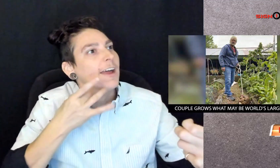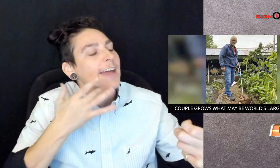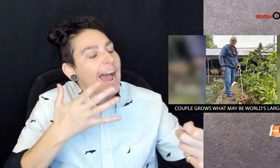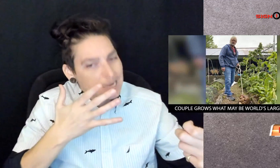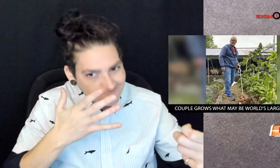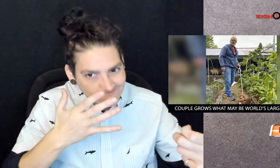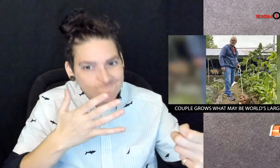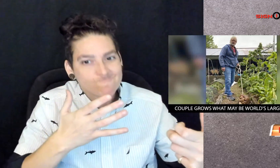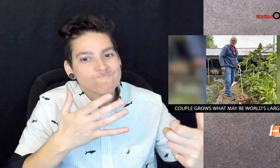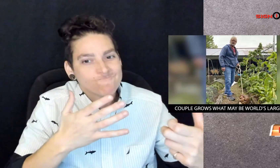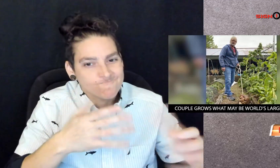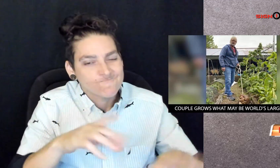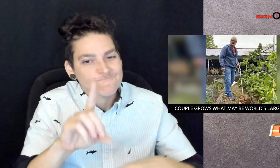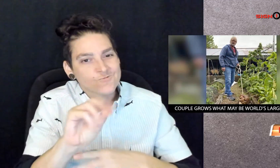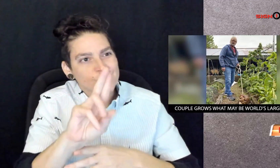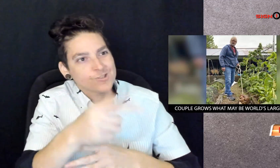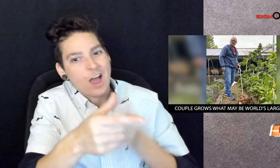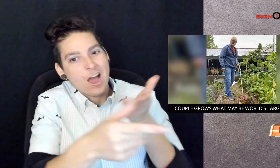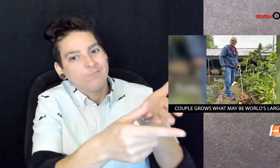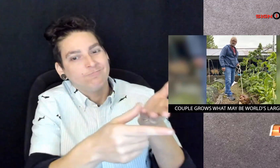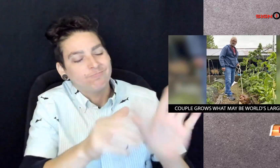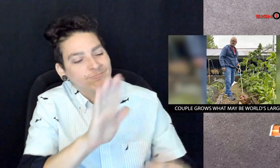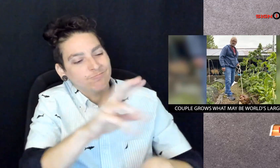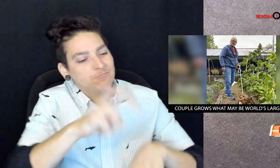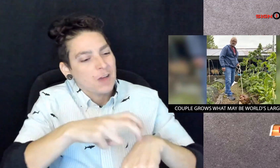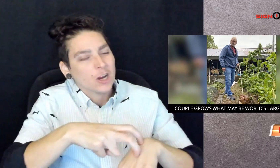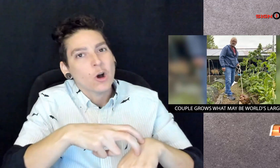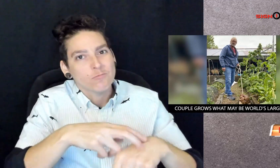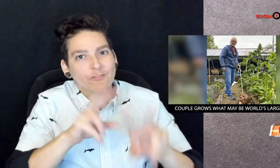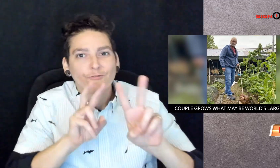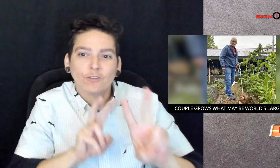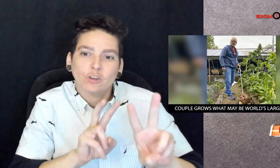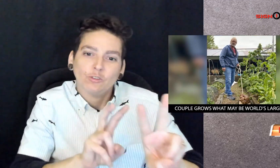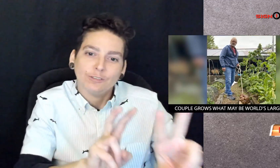And then use the vodka to toast Doug at his potato funeral.